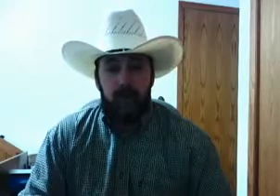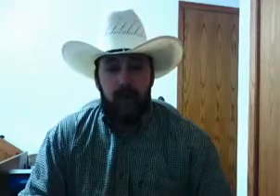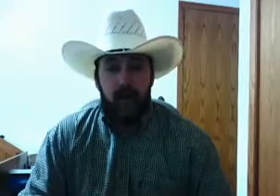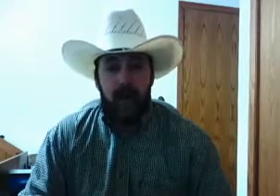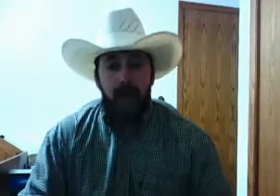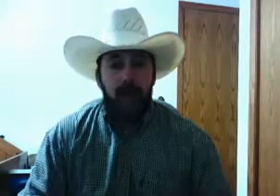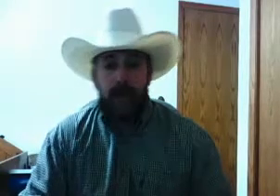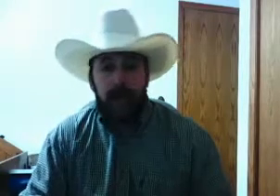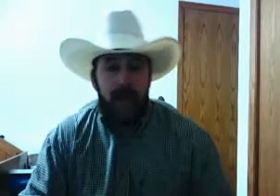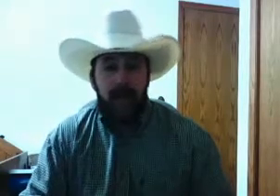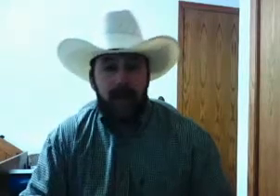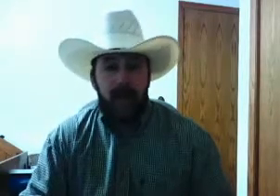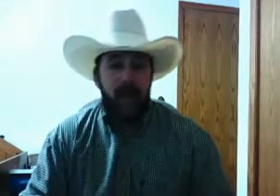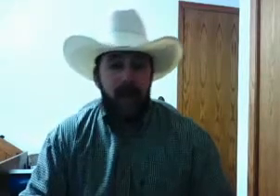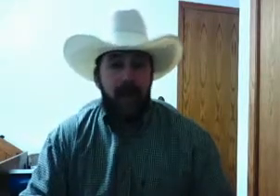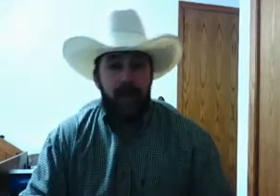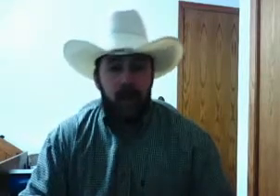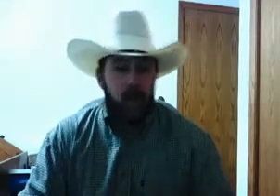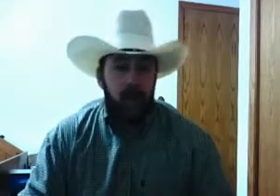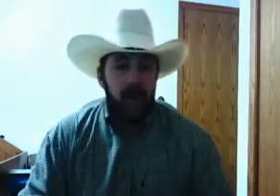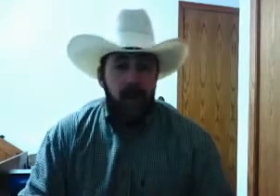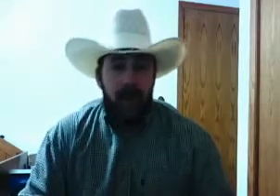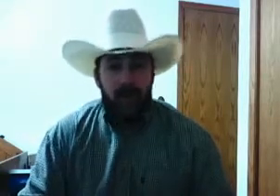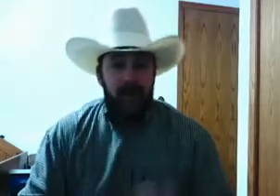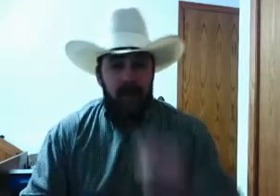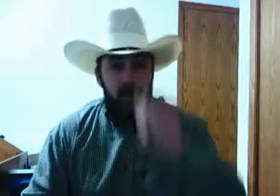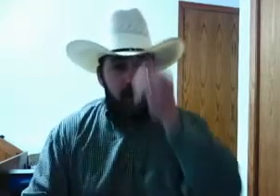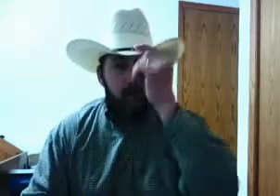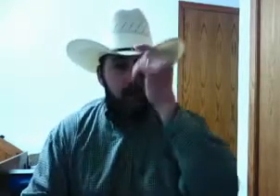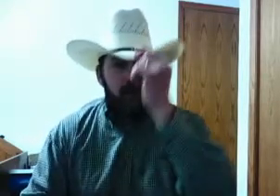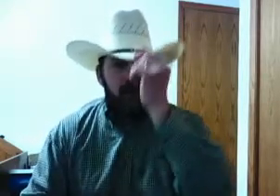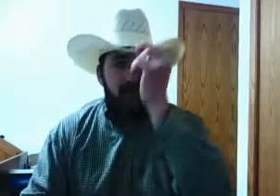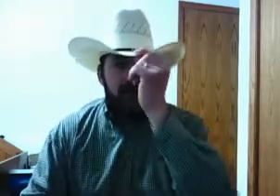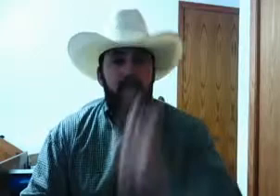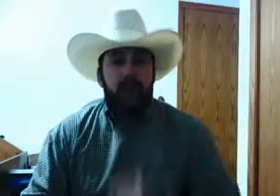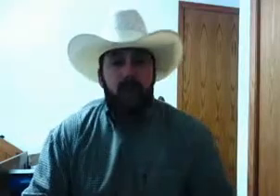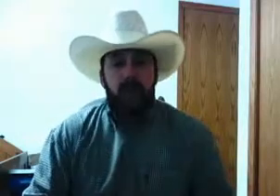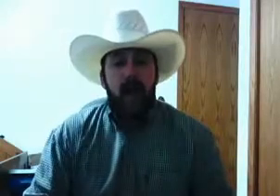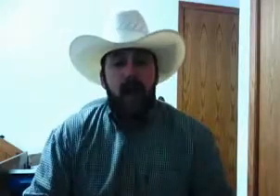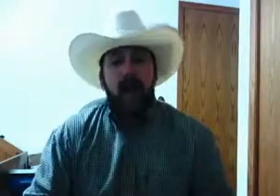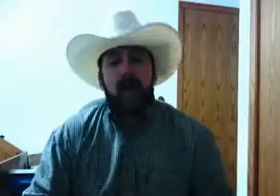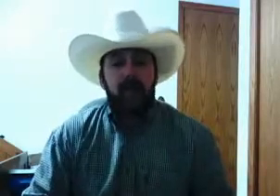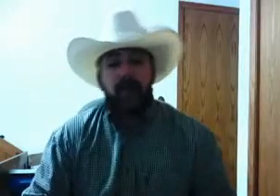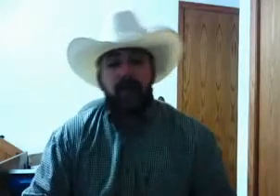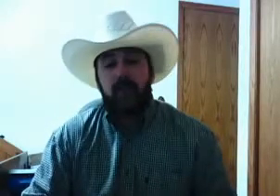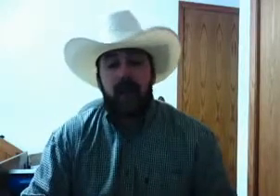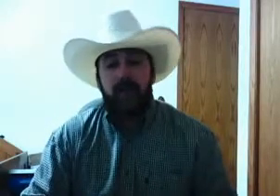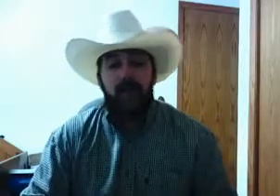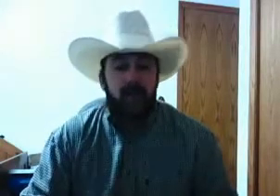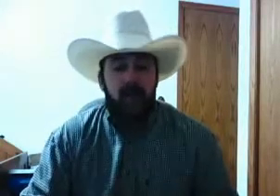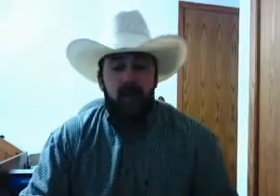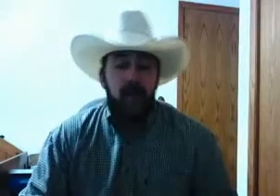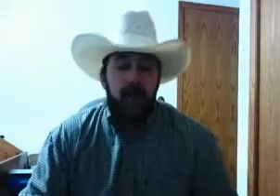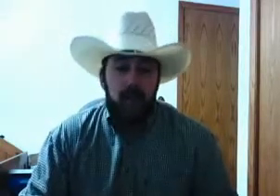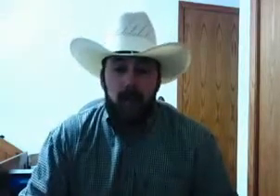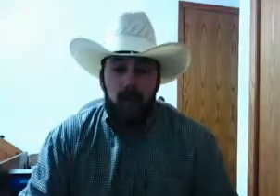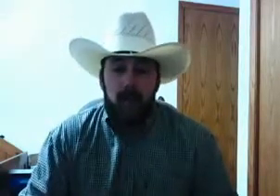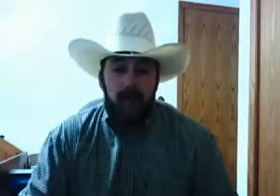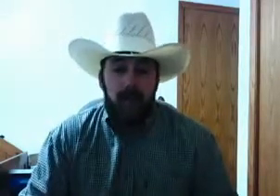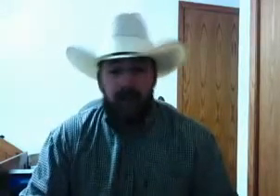I mean, I'm not in Canada, I ain't in Europe. I'm in the good old USA because I still got my freedom for the moment, but it's